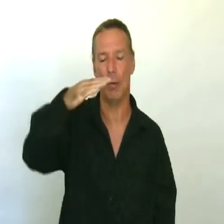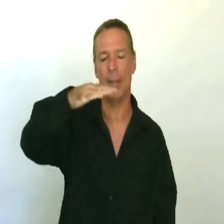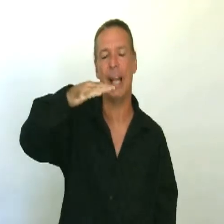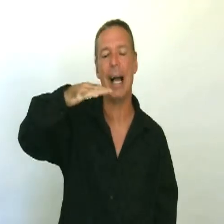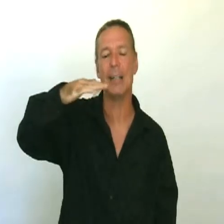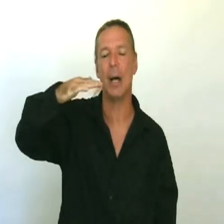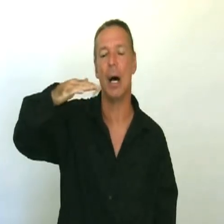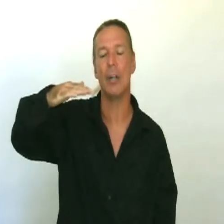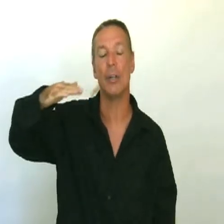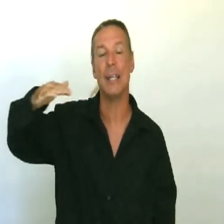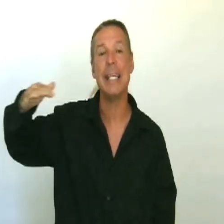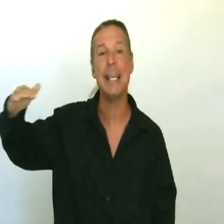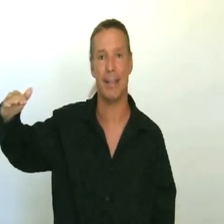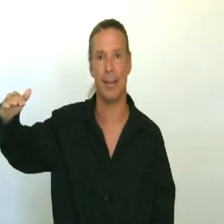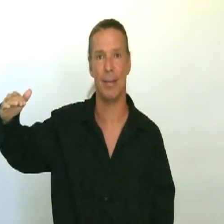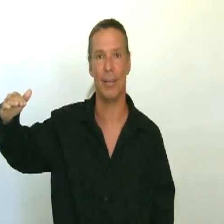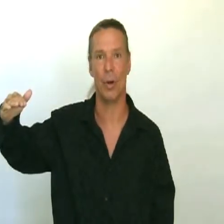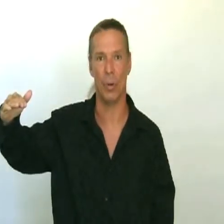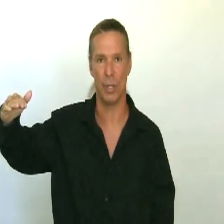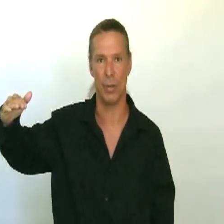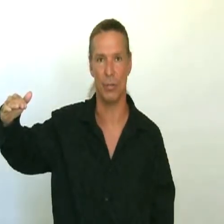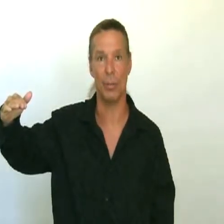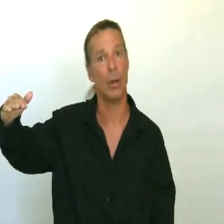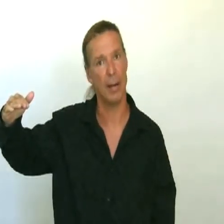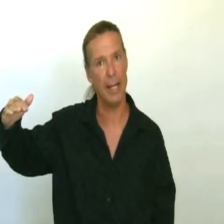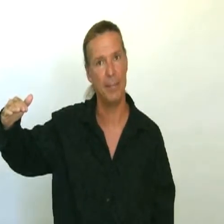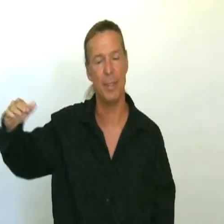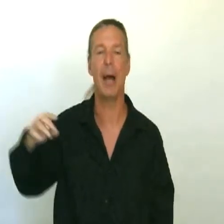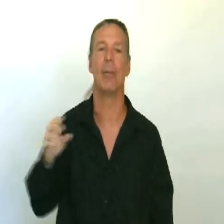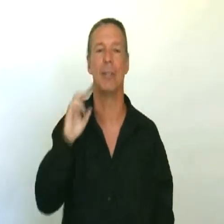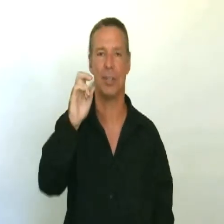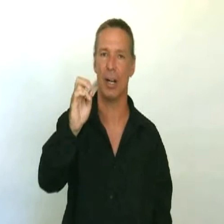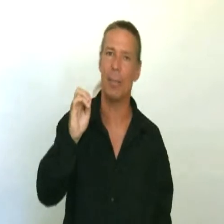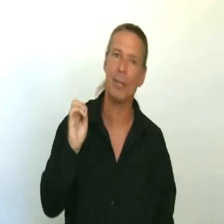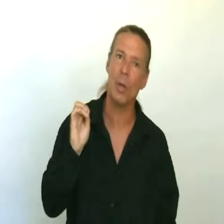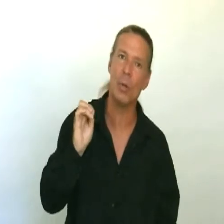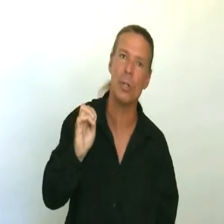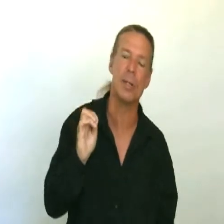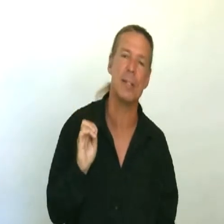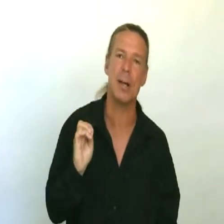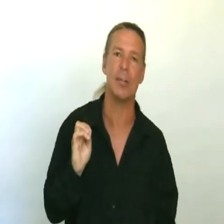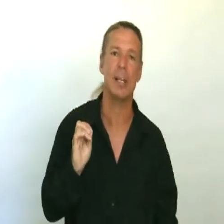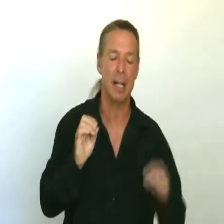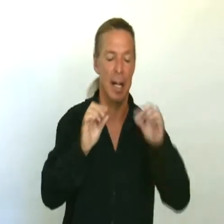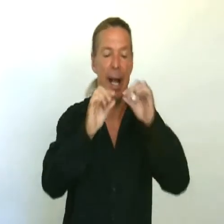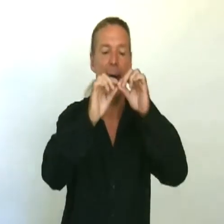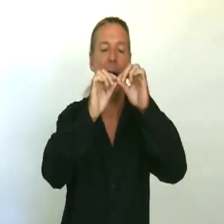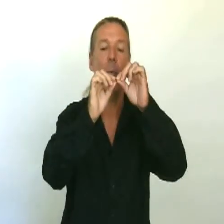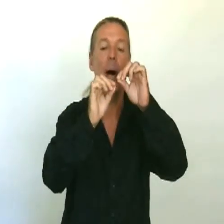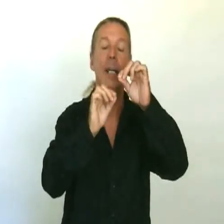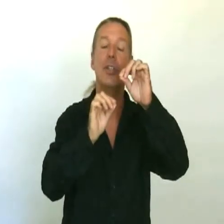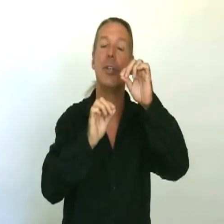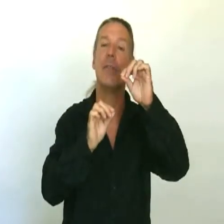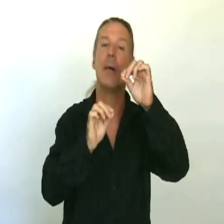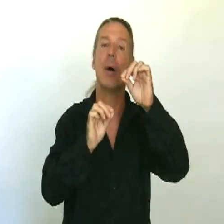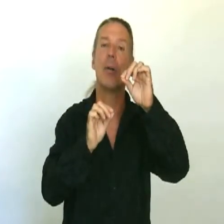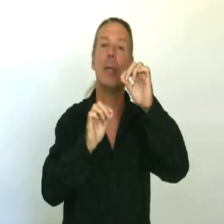relax underneath the whole tone, all right? Now, let's talk about the whole tone itself. How wide should the vibrato be?